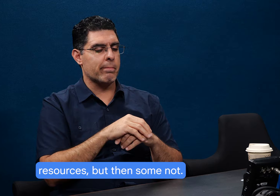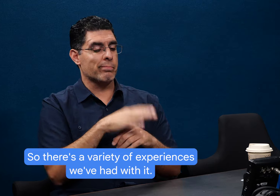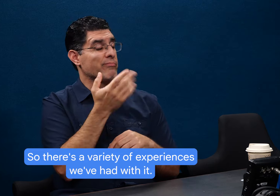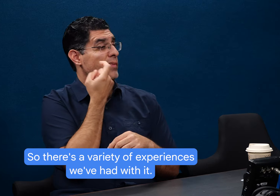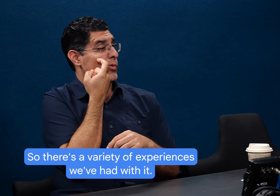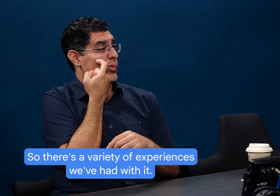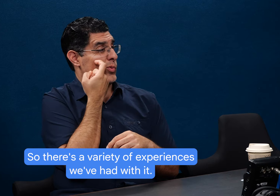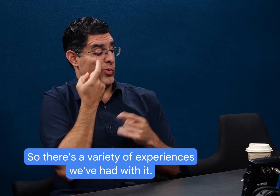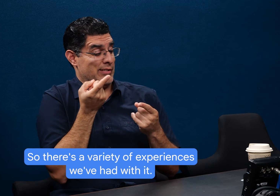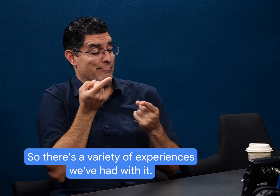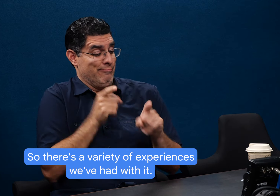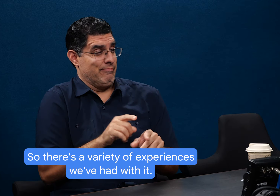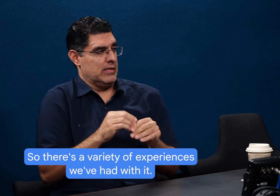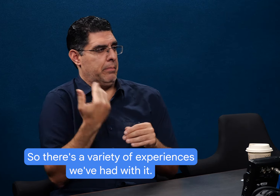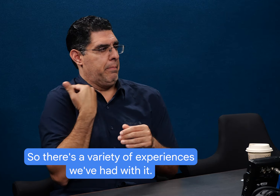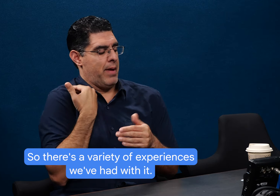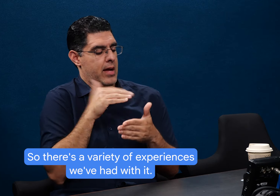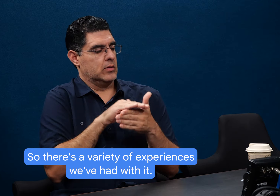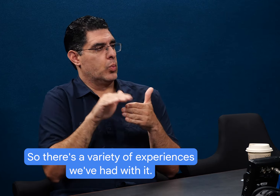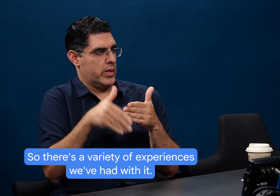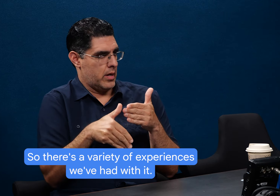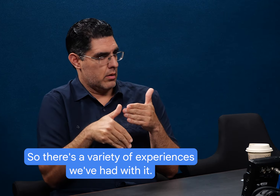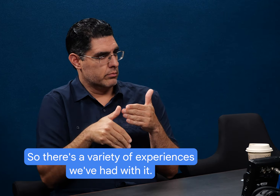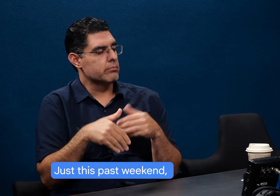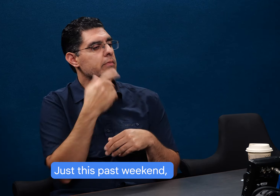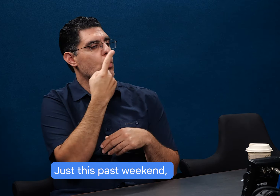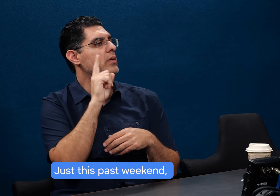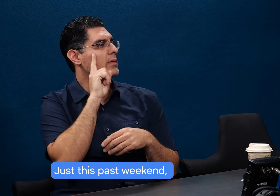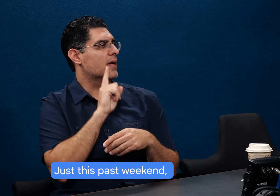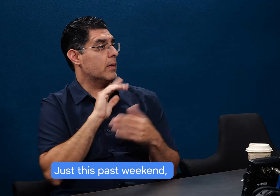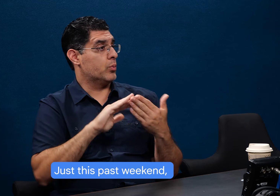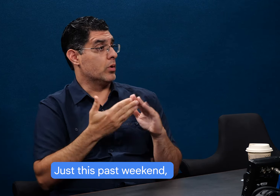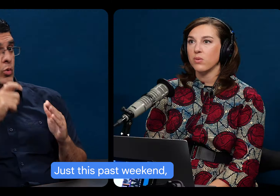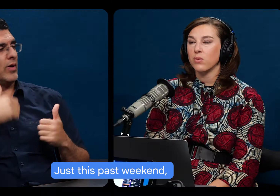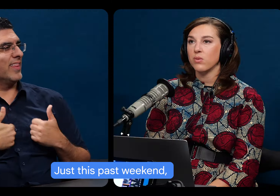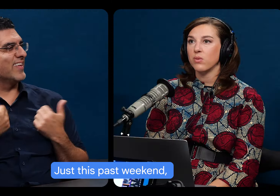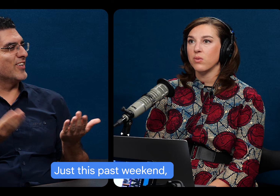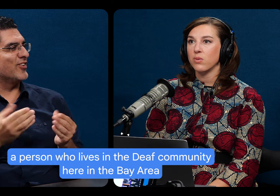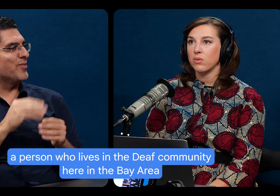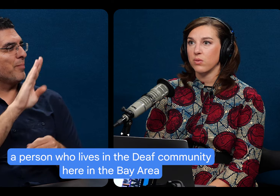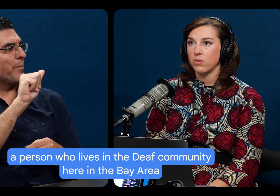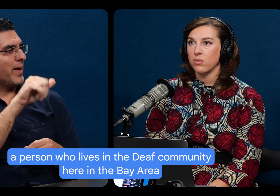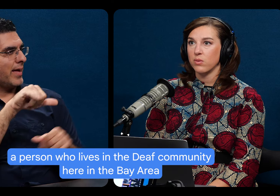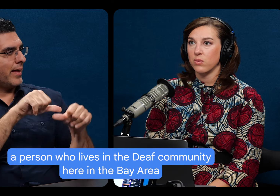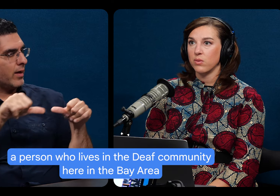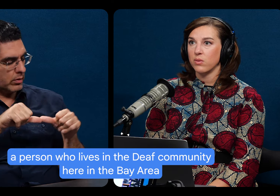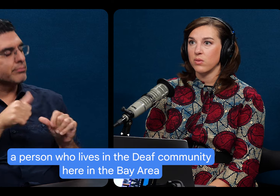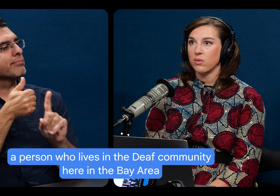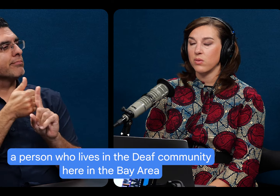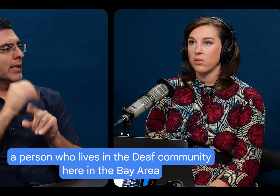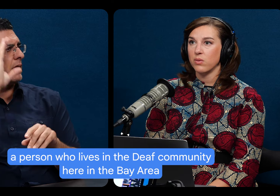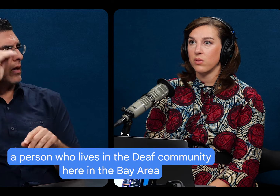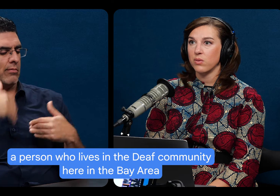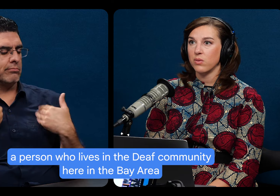some not. So there's a variety of experiences we've had with it. Just this past weekend, a person